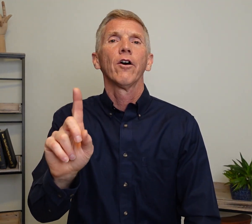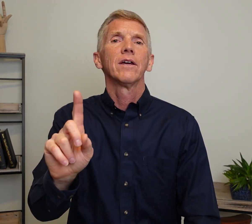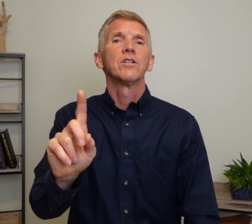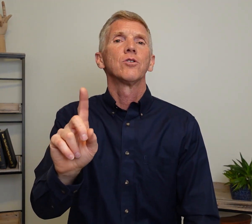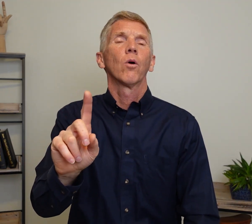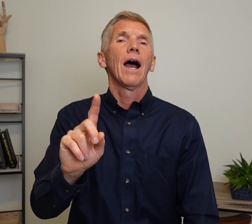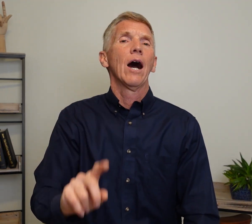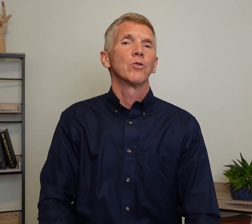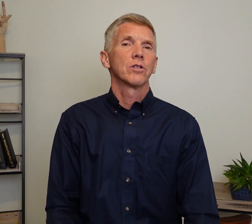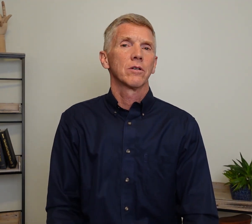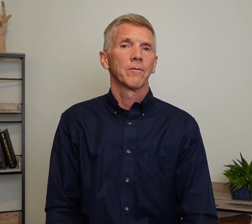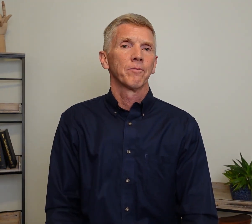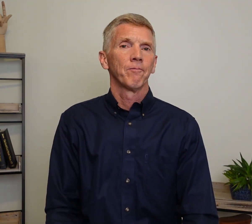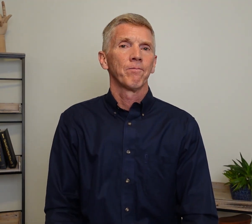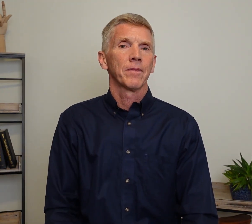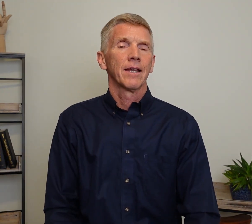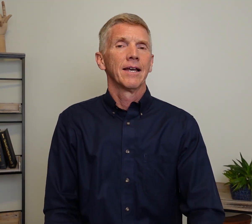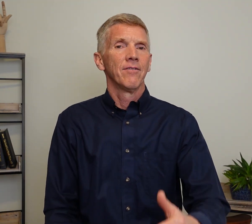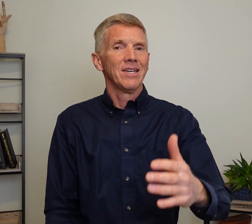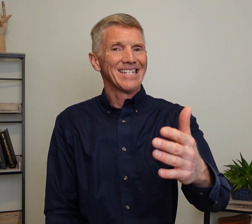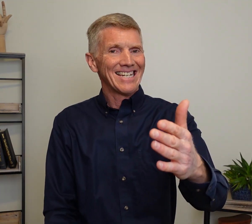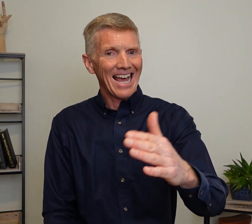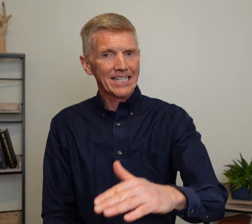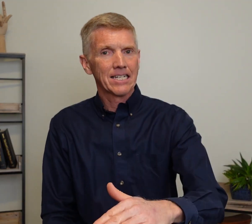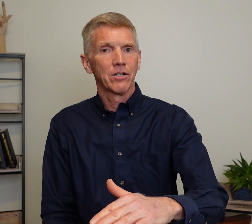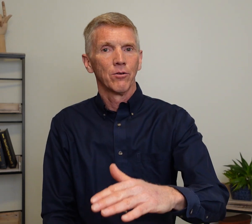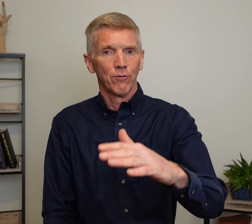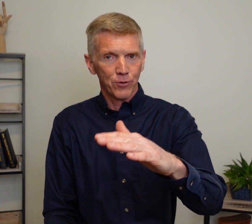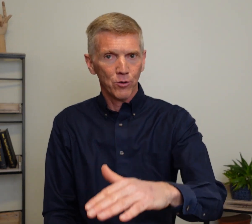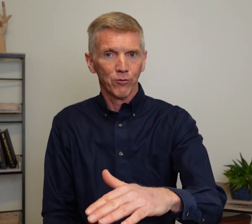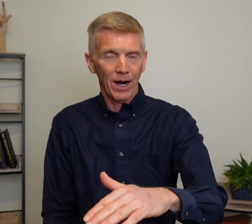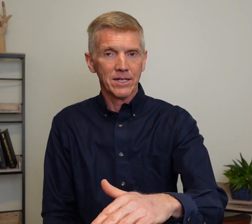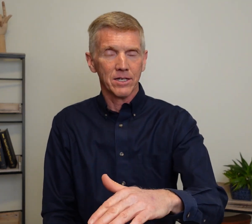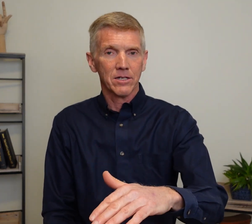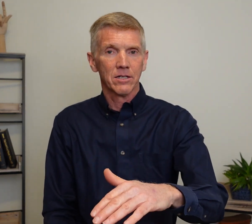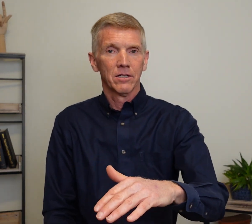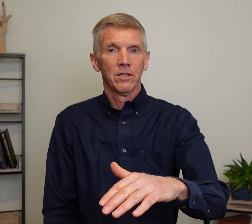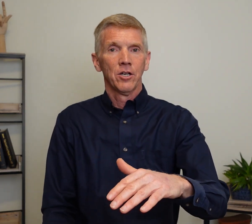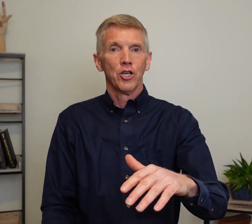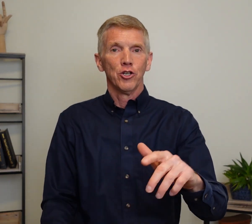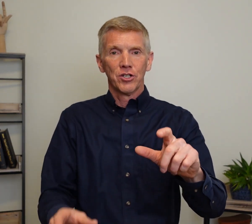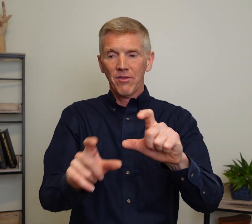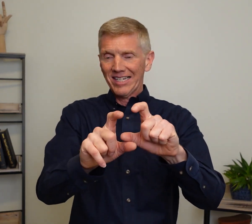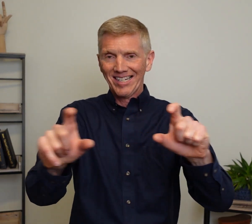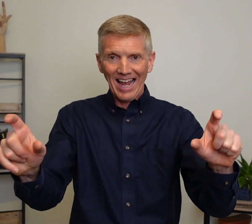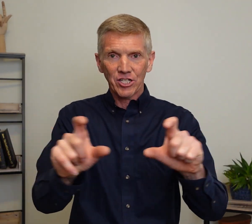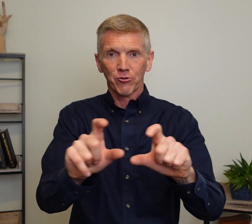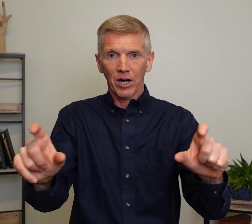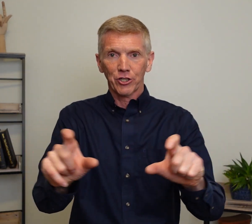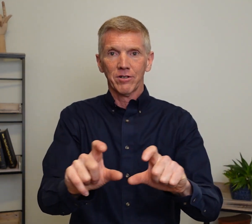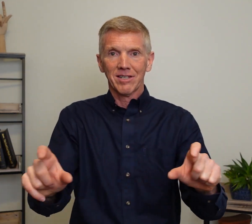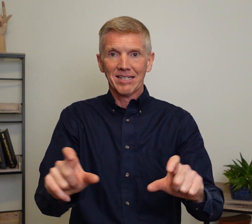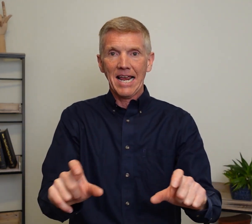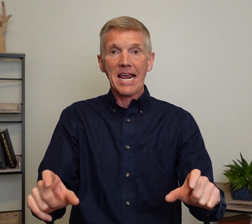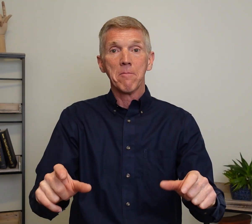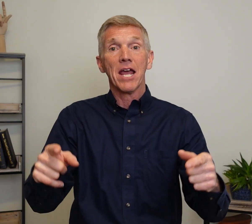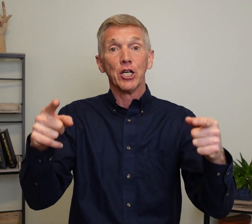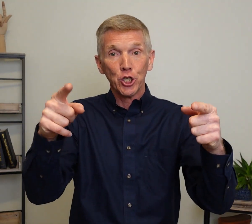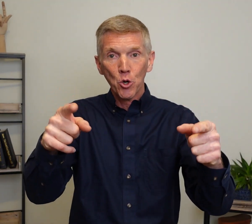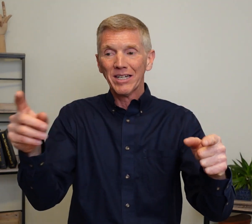is your house? These next few phrases. You'll see the sentence structure is the same. And you can